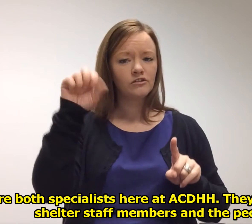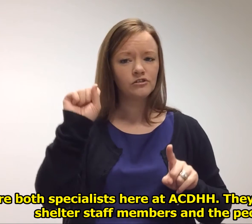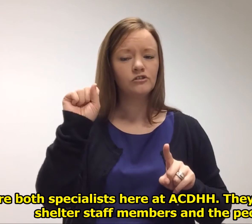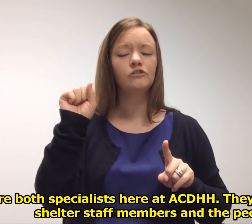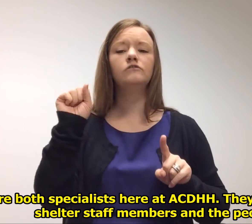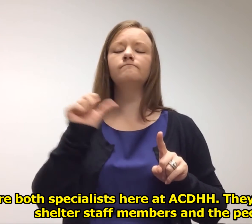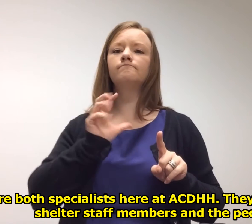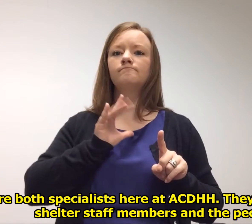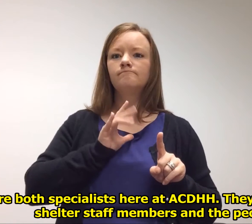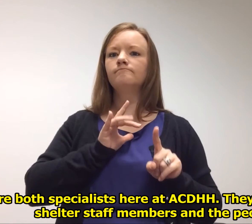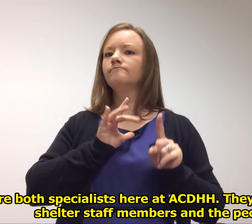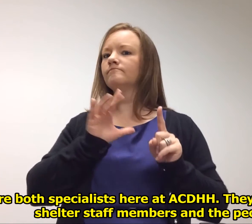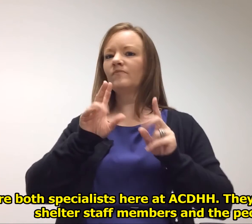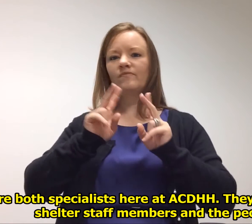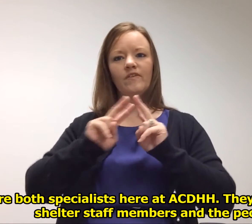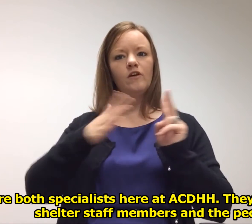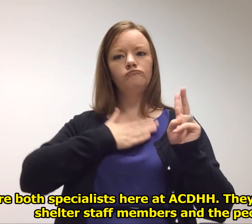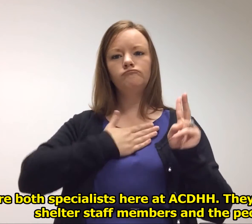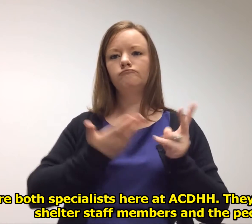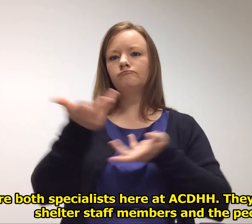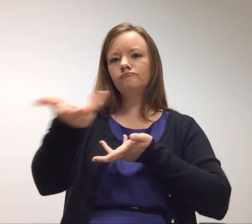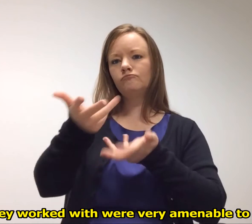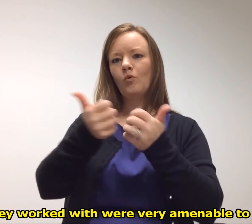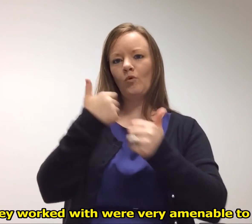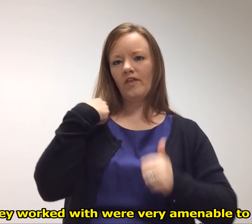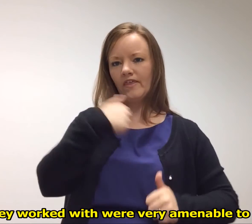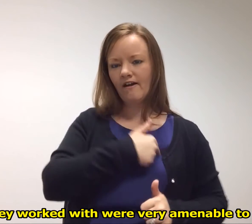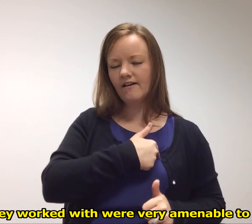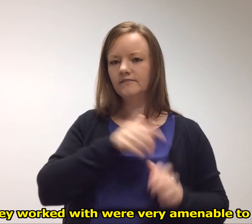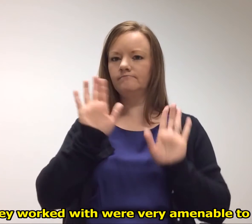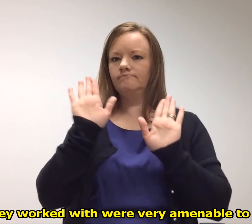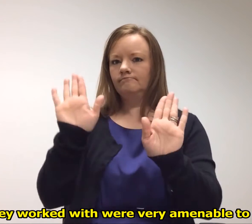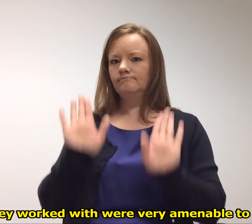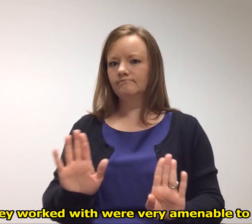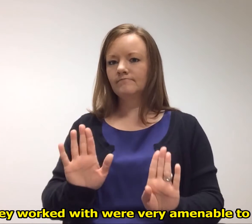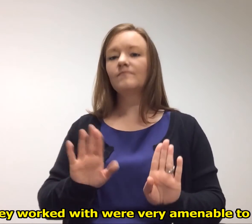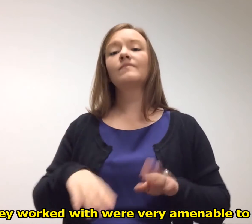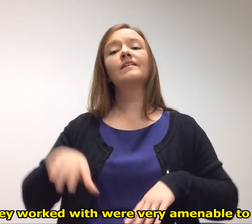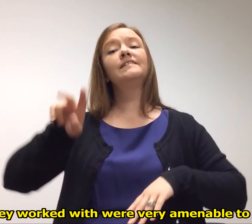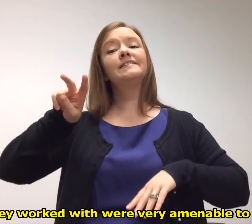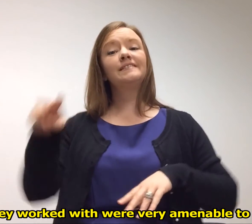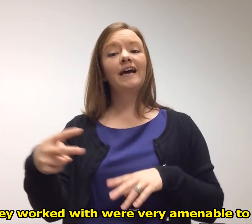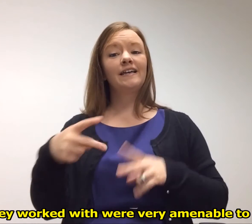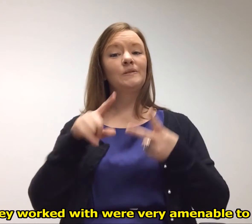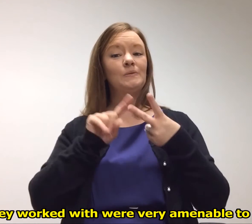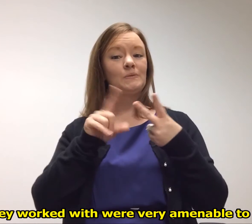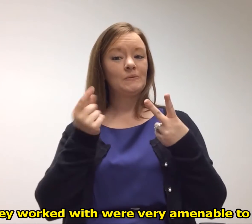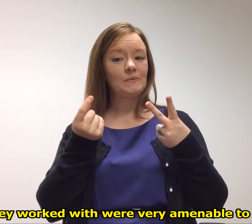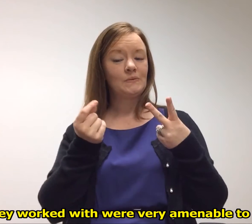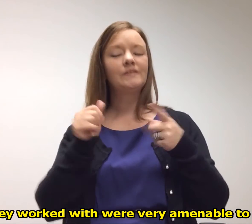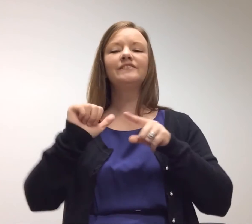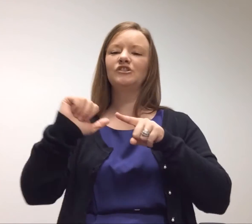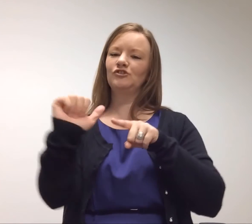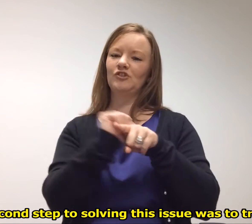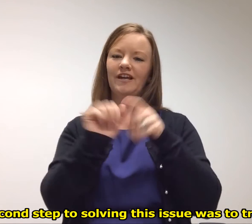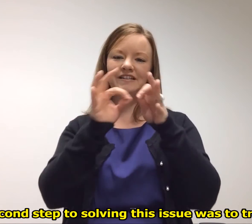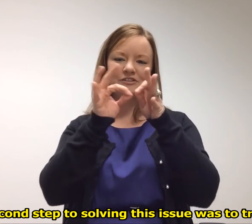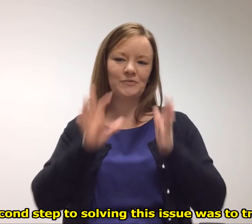They trained various shelter staff members, and the people that they worked with were very amenable to having us there. The second